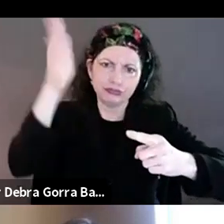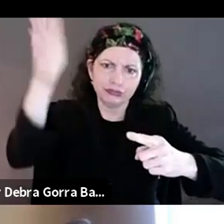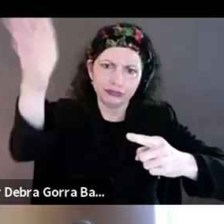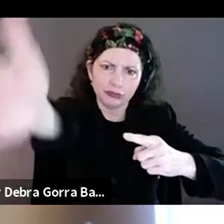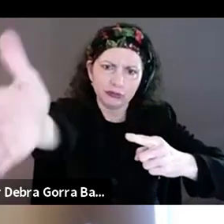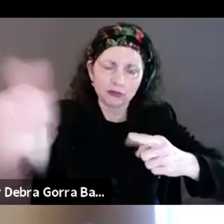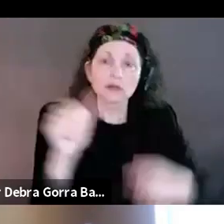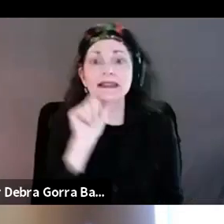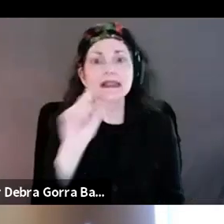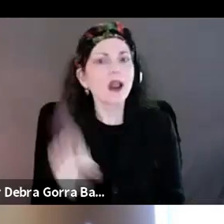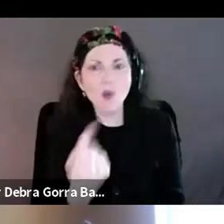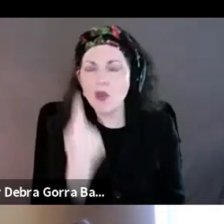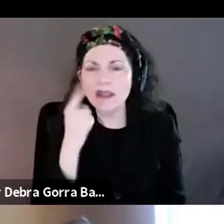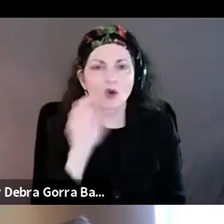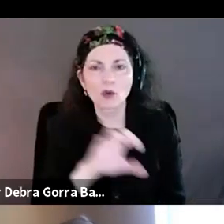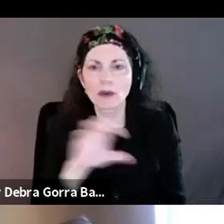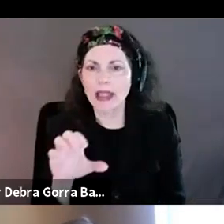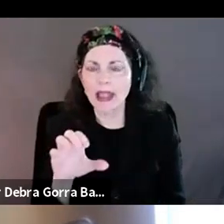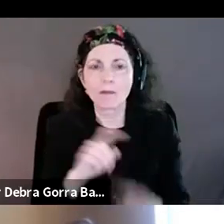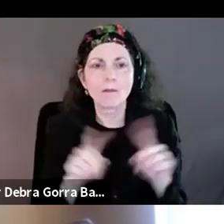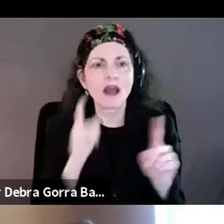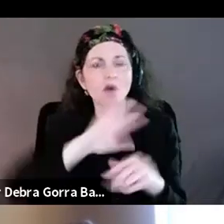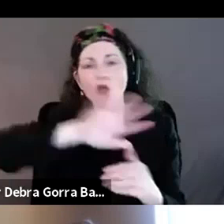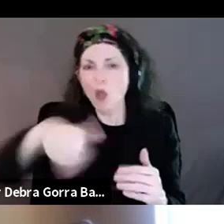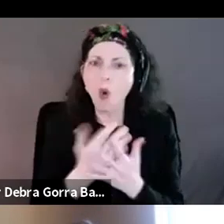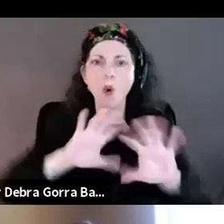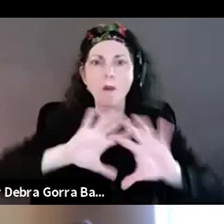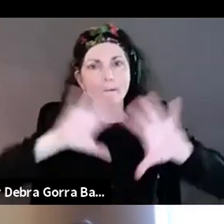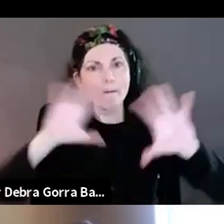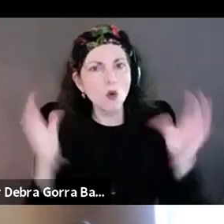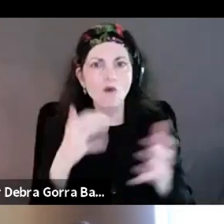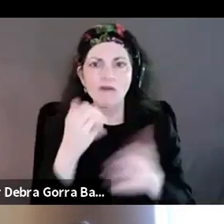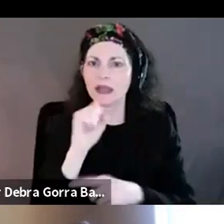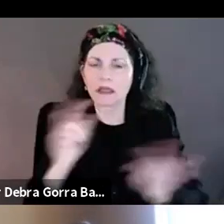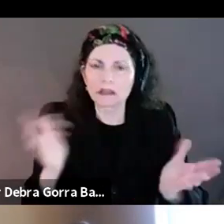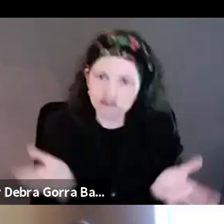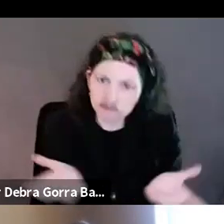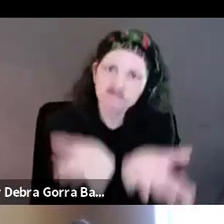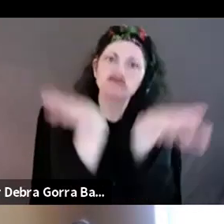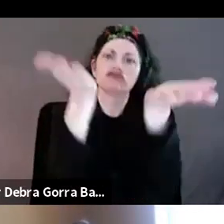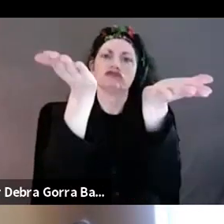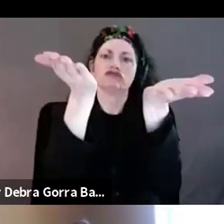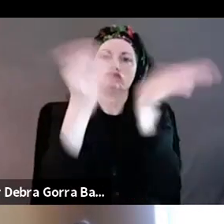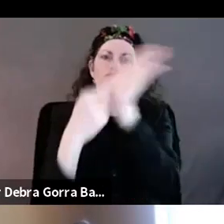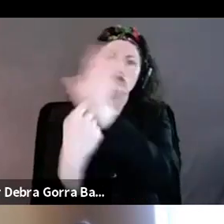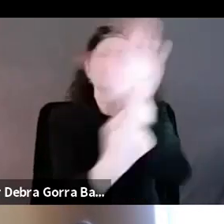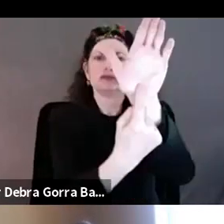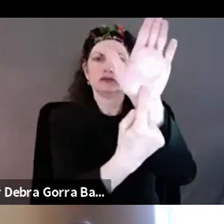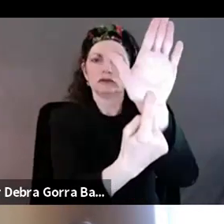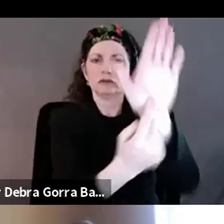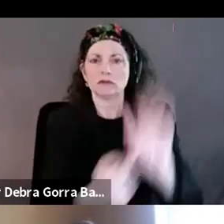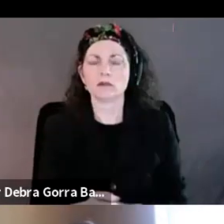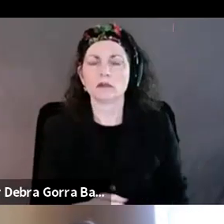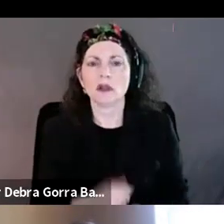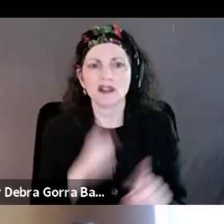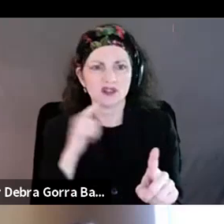that story, but also for just like lifting up the whole movement and bringing it forward. And especially for, for, for, for